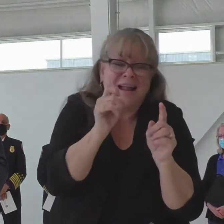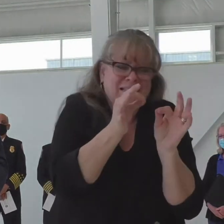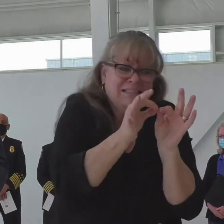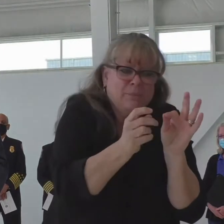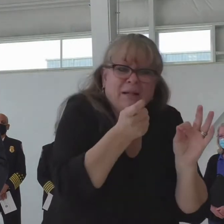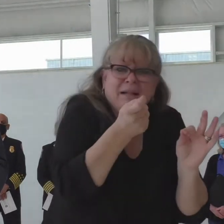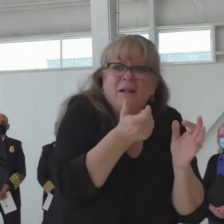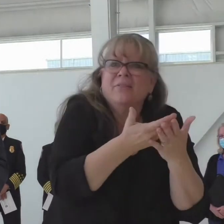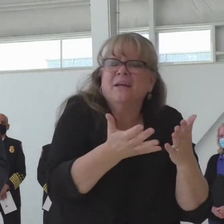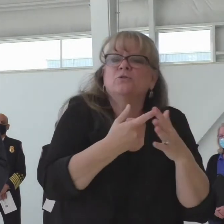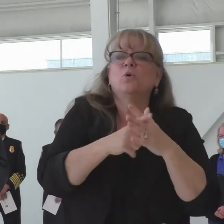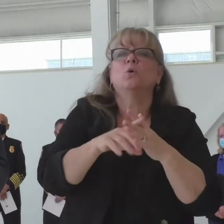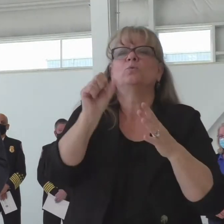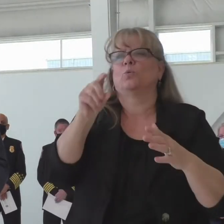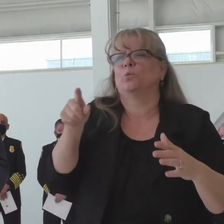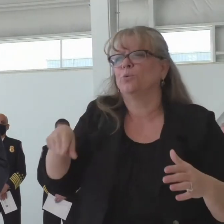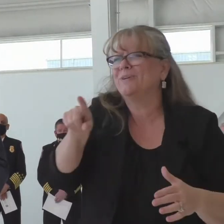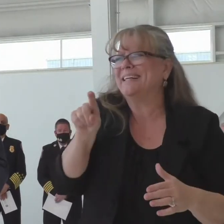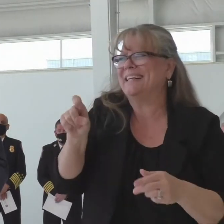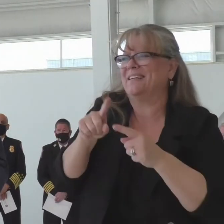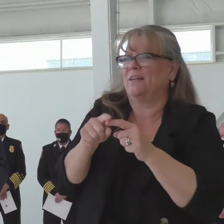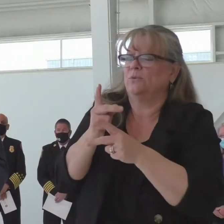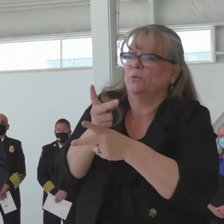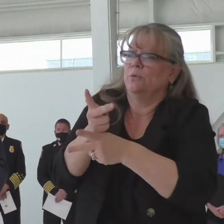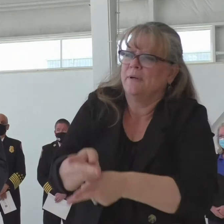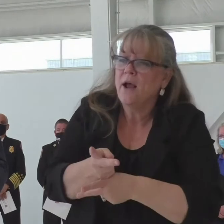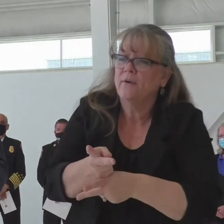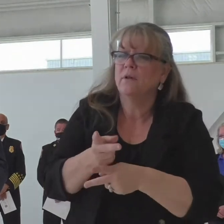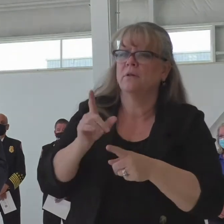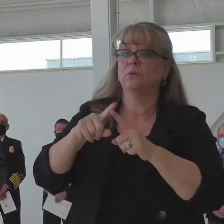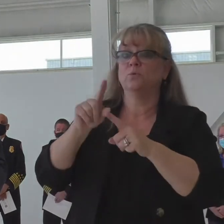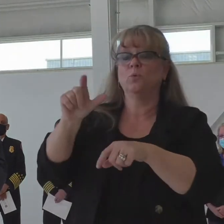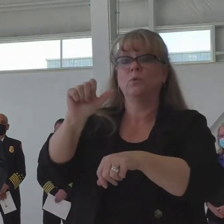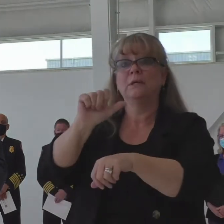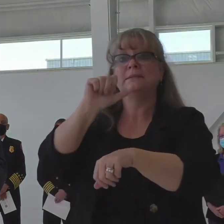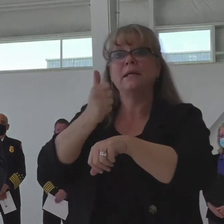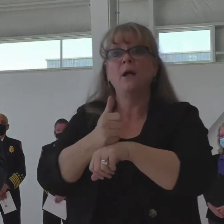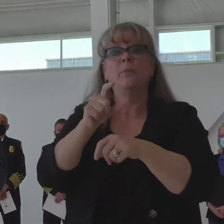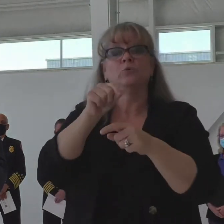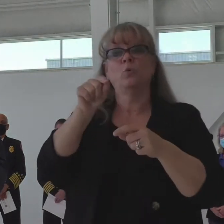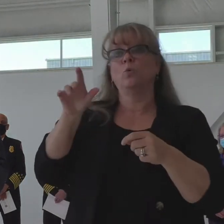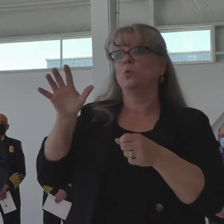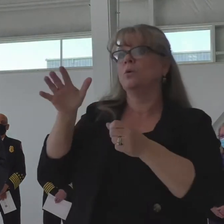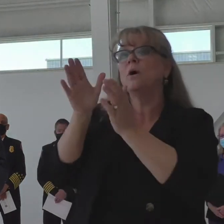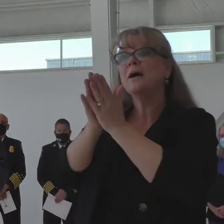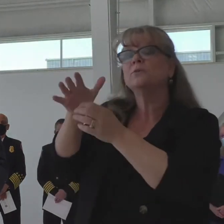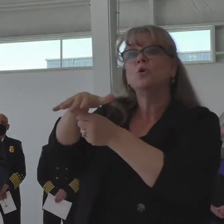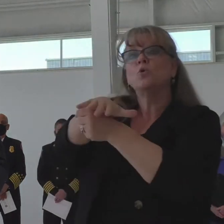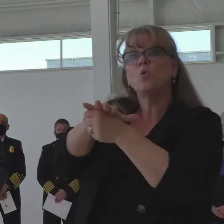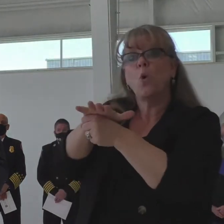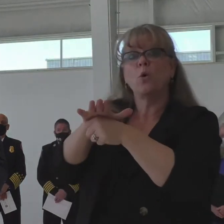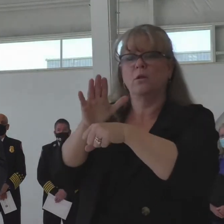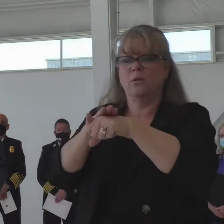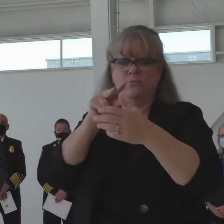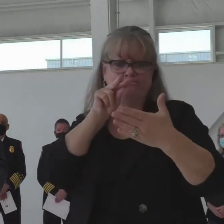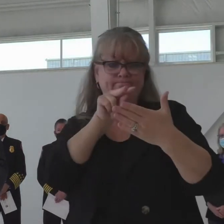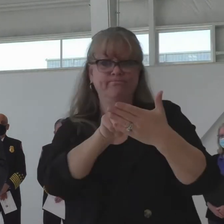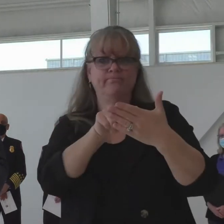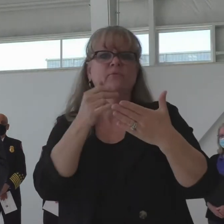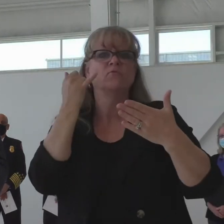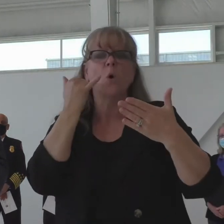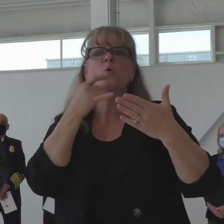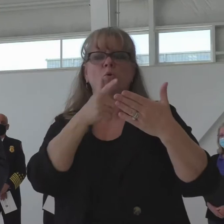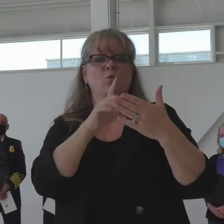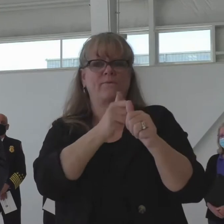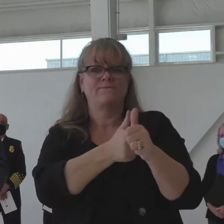Get set up now to receive safety information. Sign up for local emergency alerts. Follow local fire and emergency services on social media.